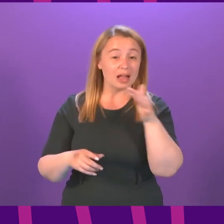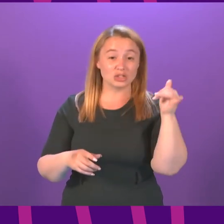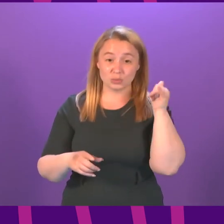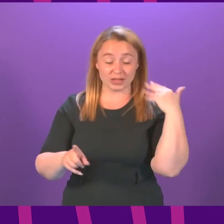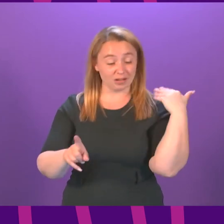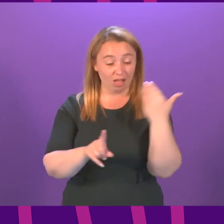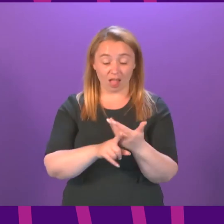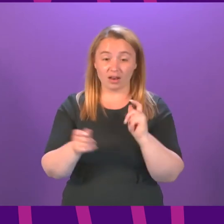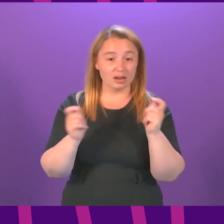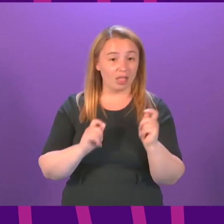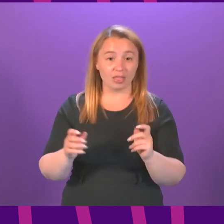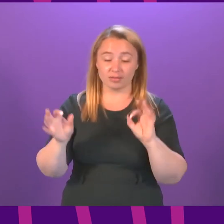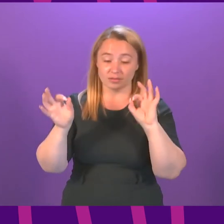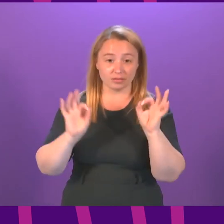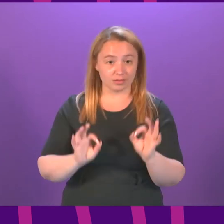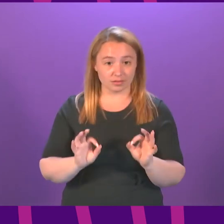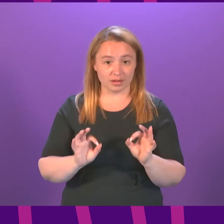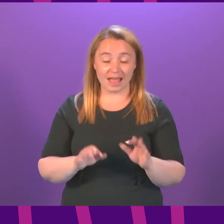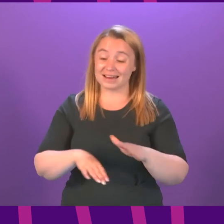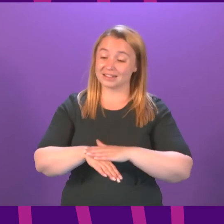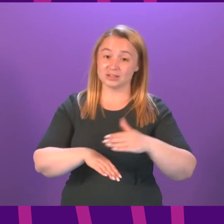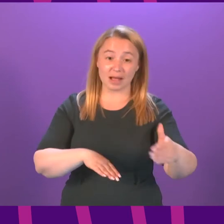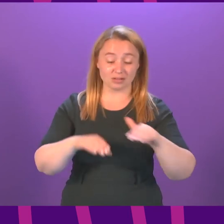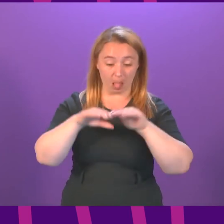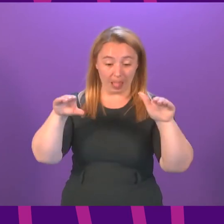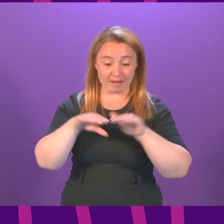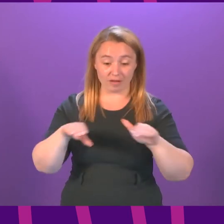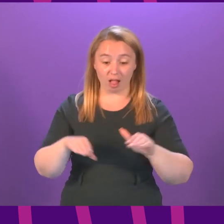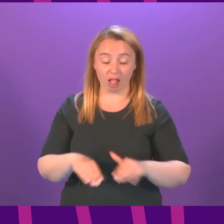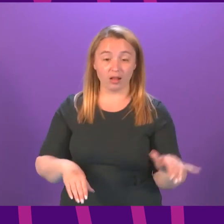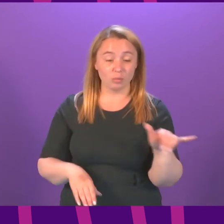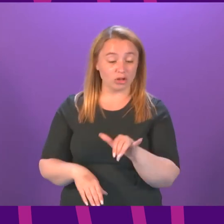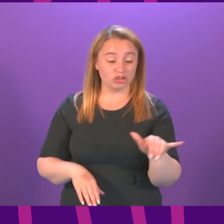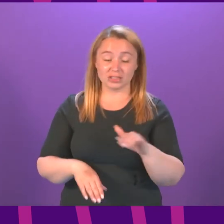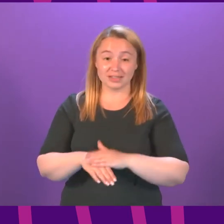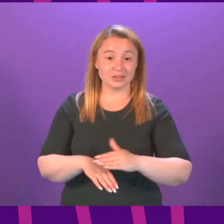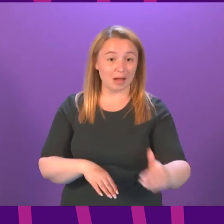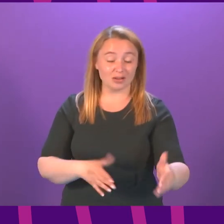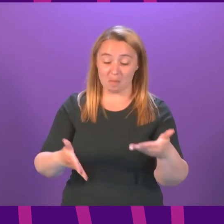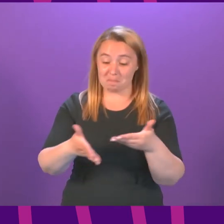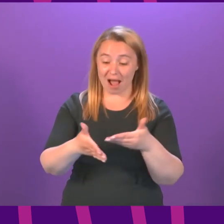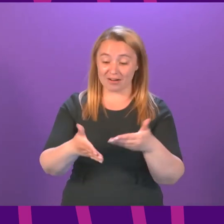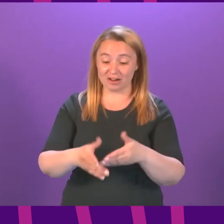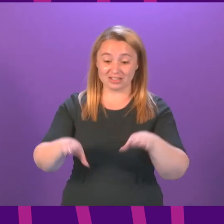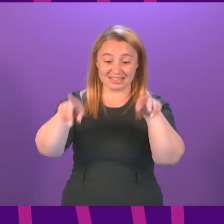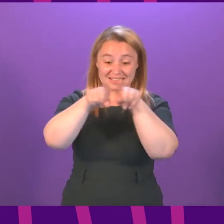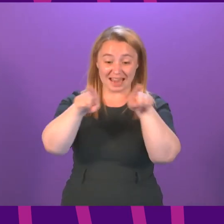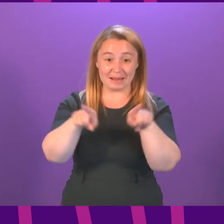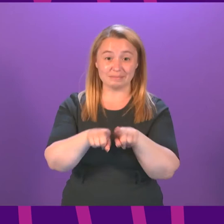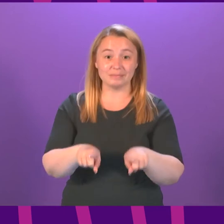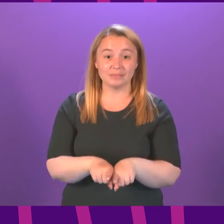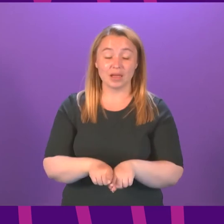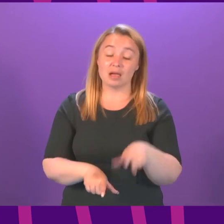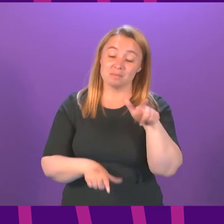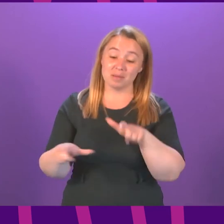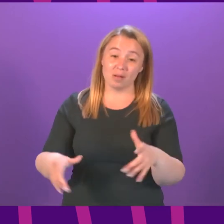it makes no difference what level you live in the barriers to reopening are just the same people are getting